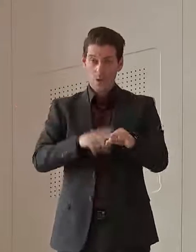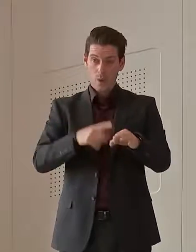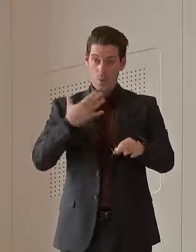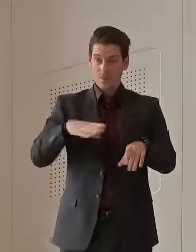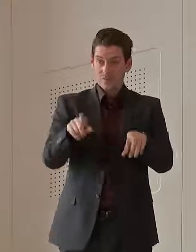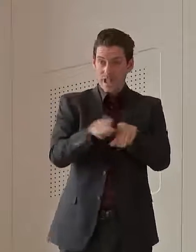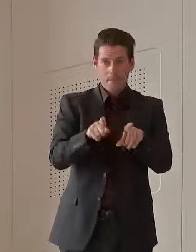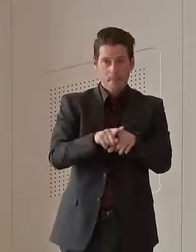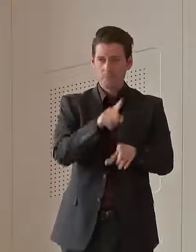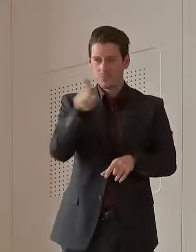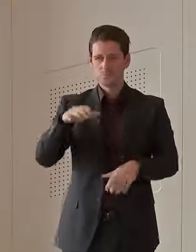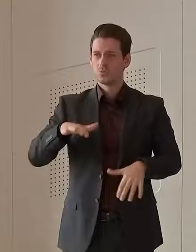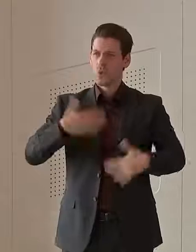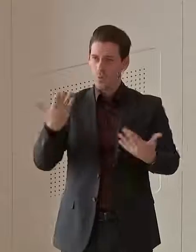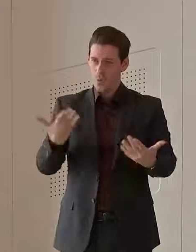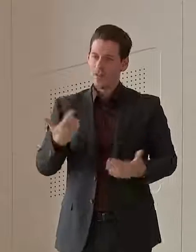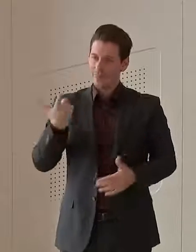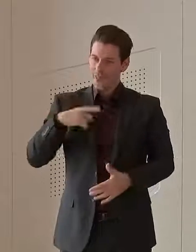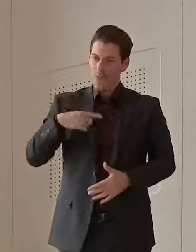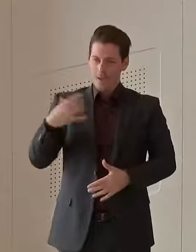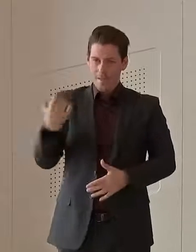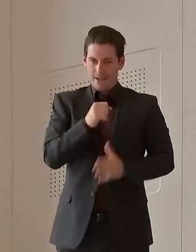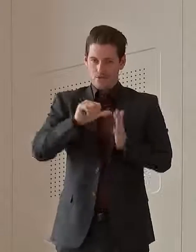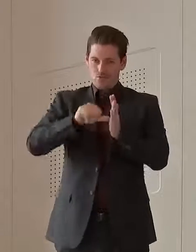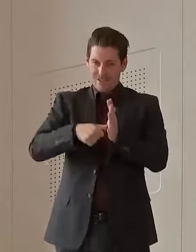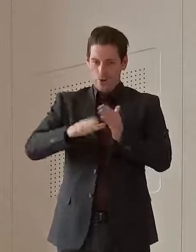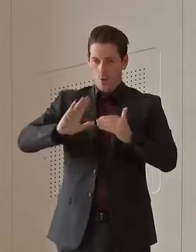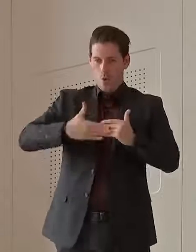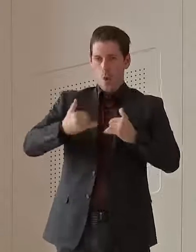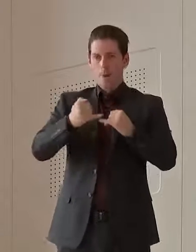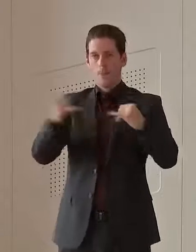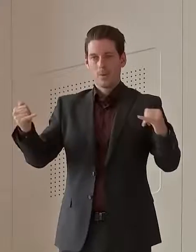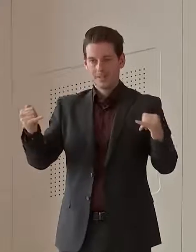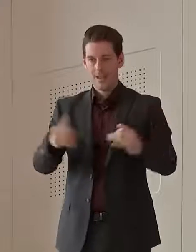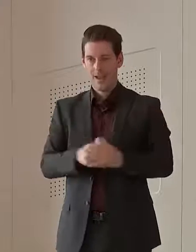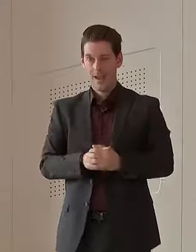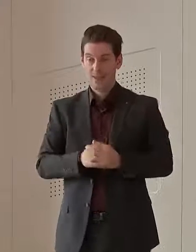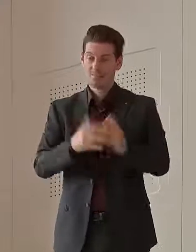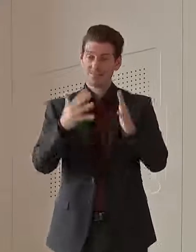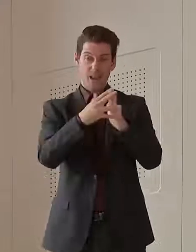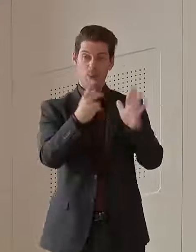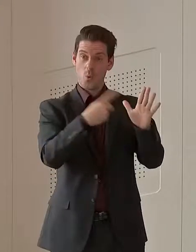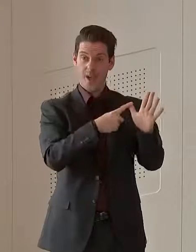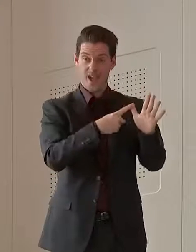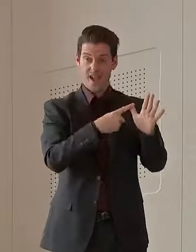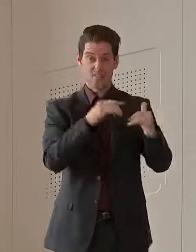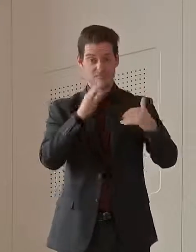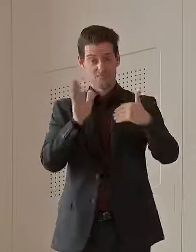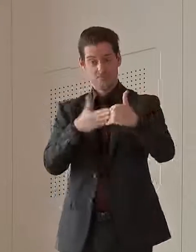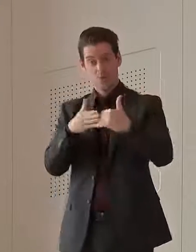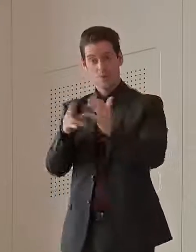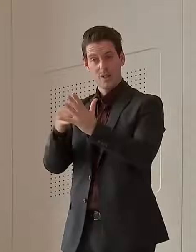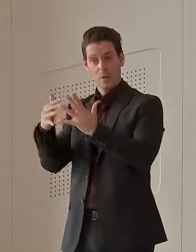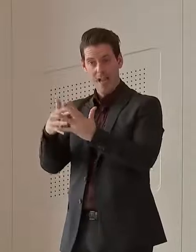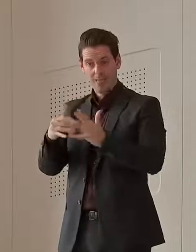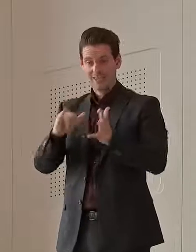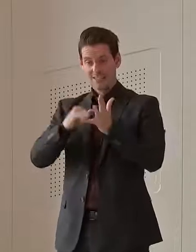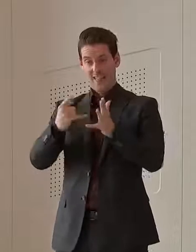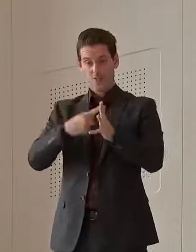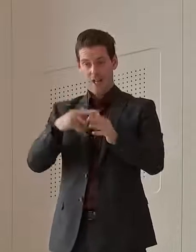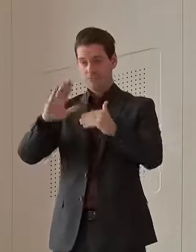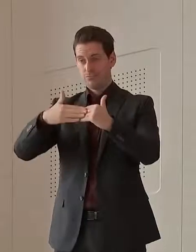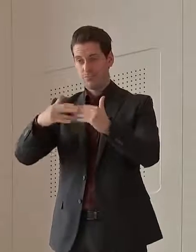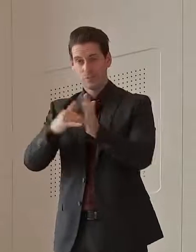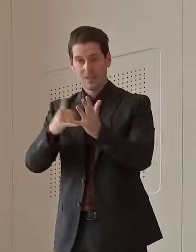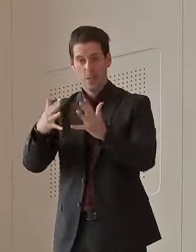coming to Queensland. So that is why there is a border closure. And there is a border closure between Western Australia and New South Wales and South Australia and New South Wales.